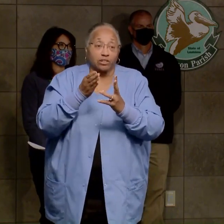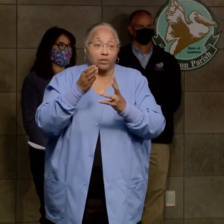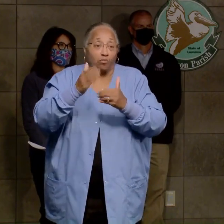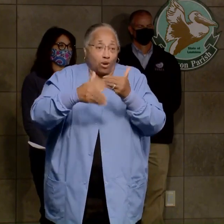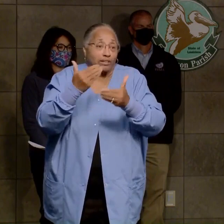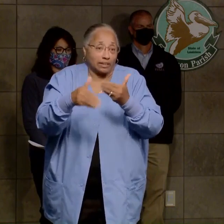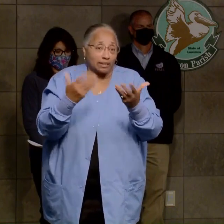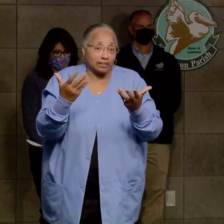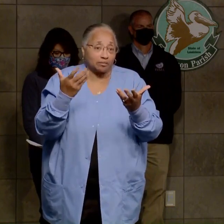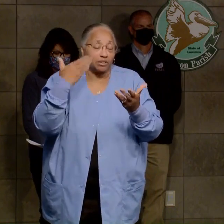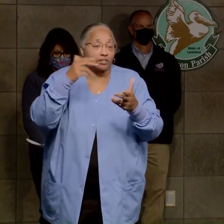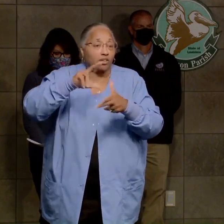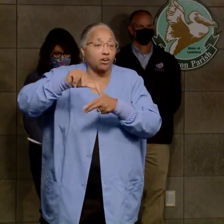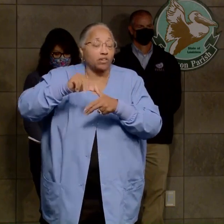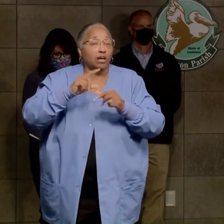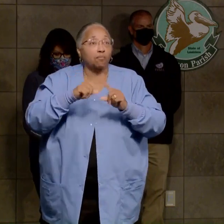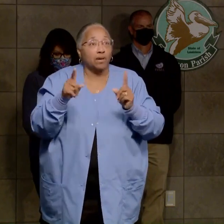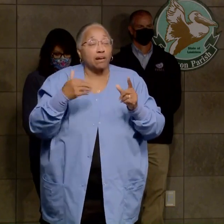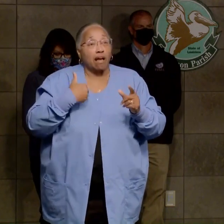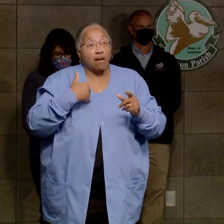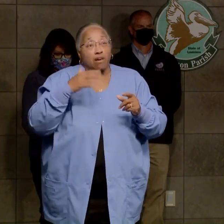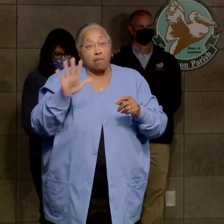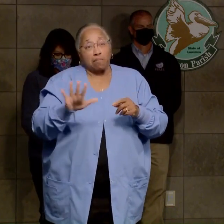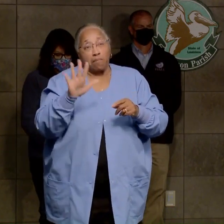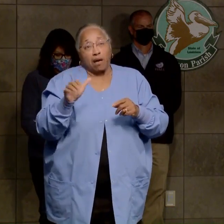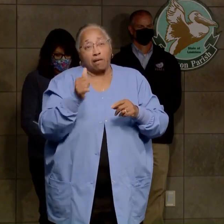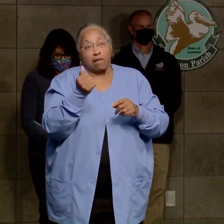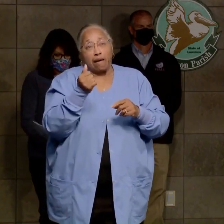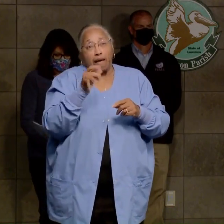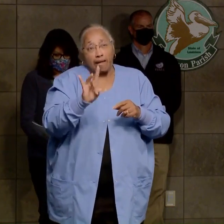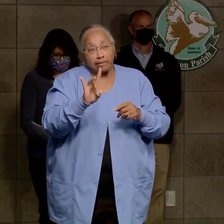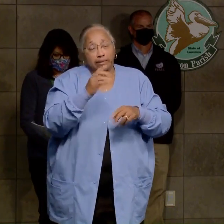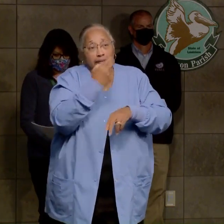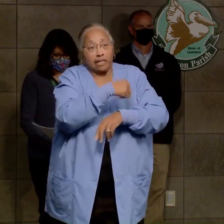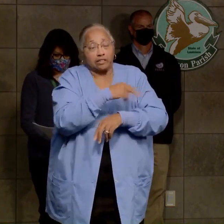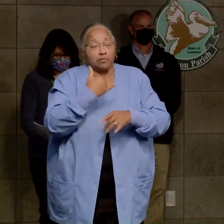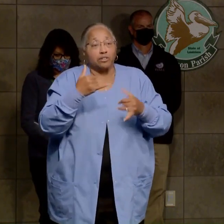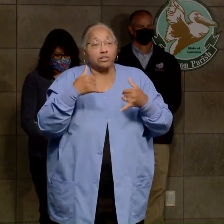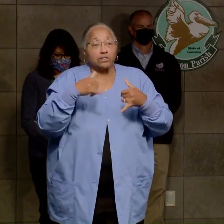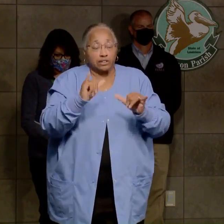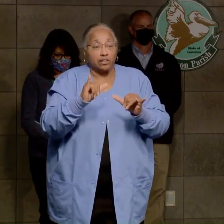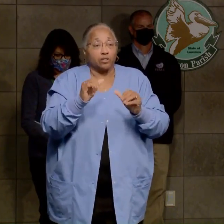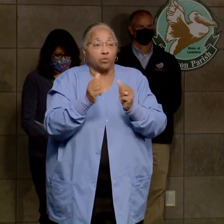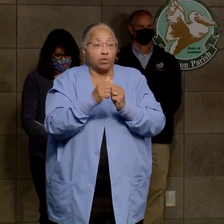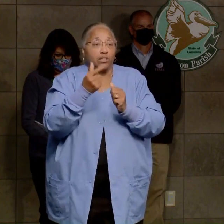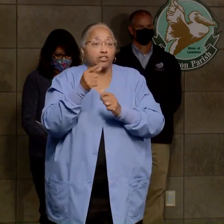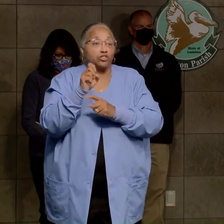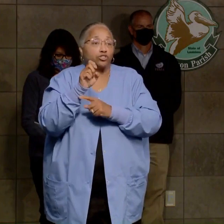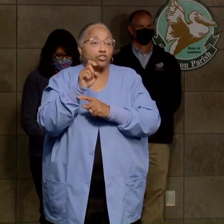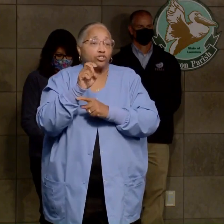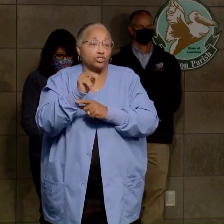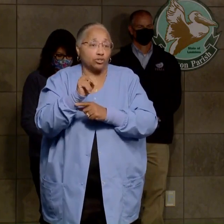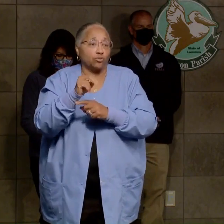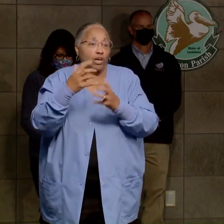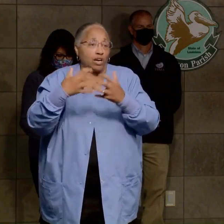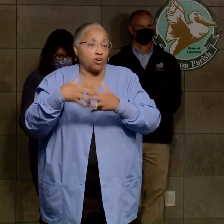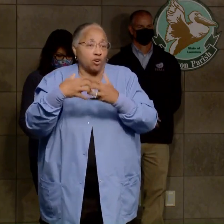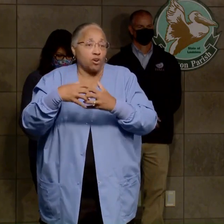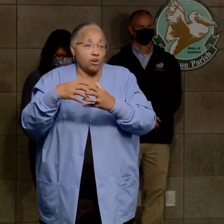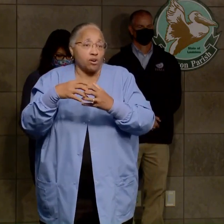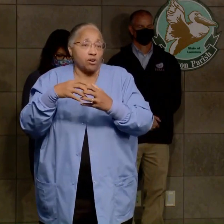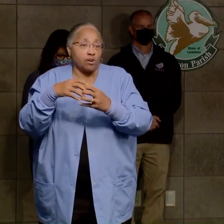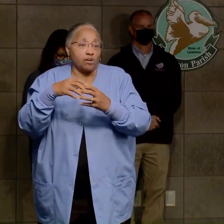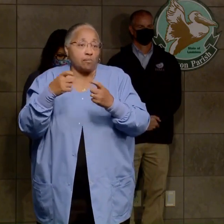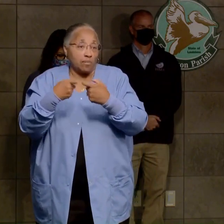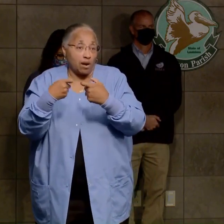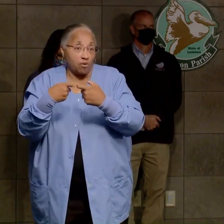We still have about 18 hospitals out there on generator power and about the same number of nursing homes as